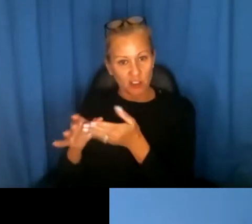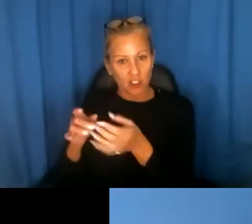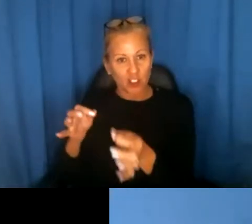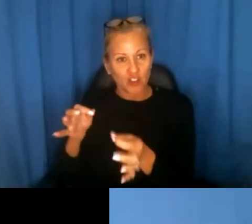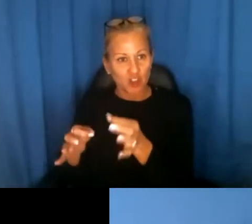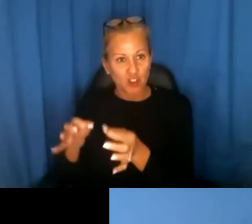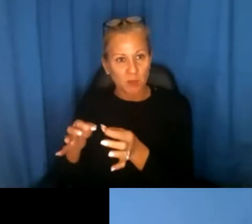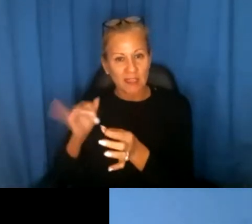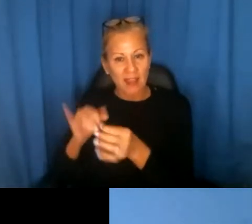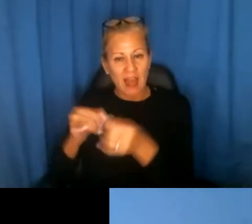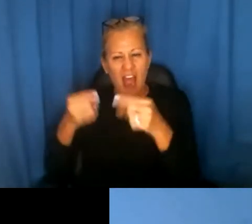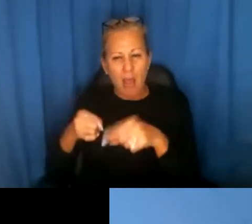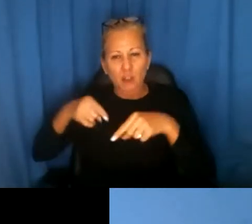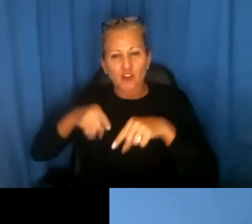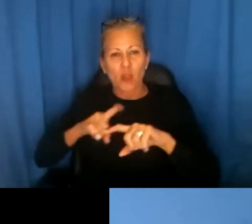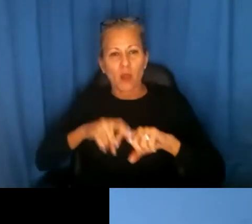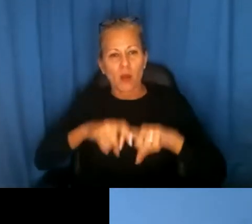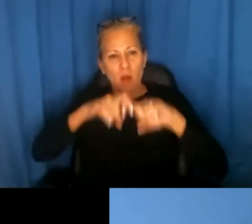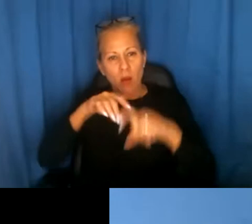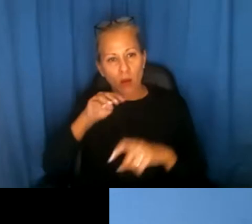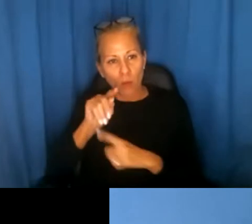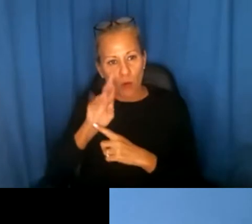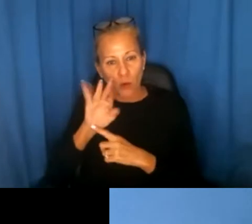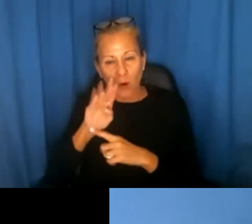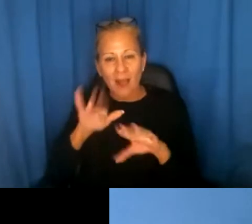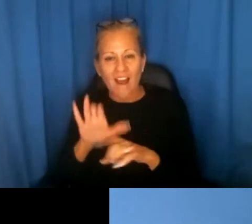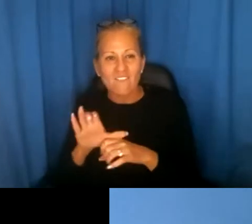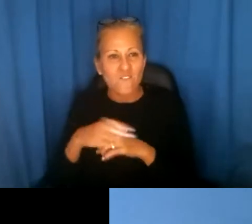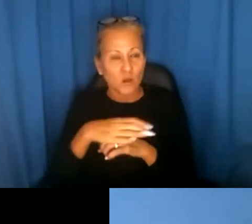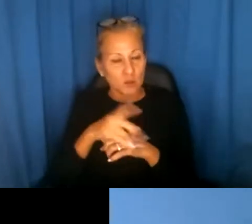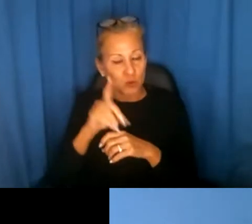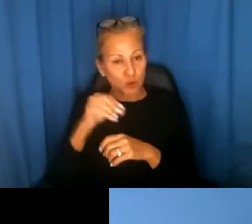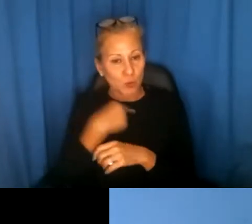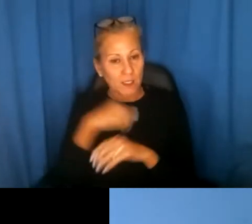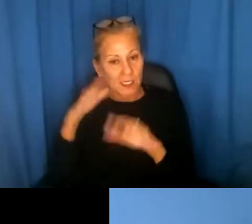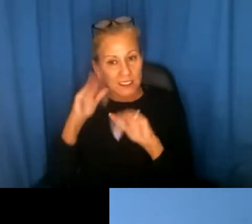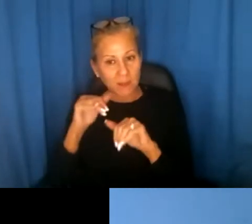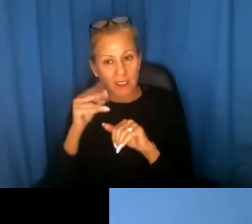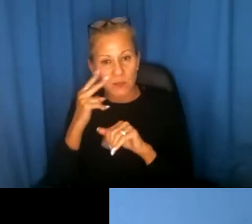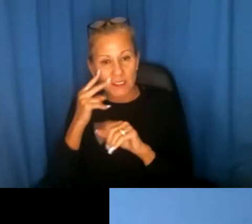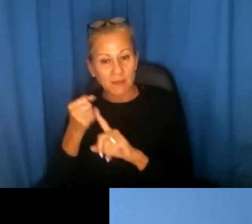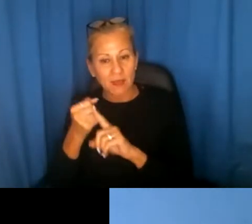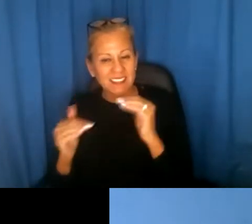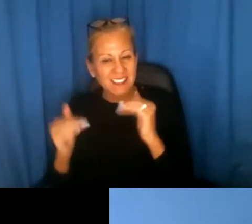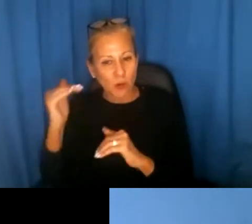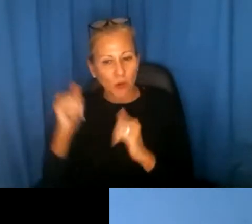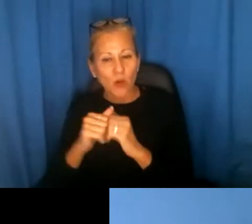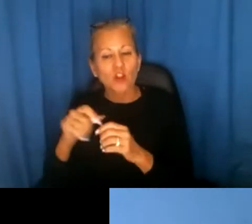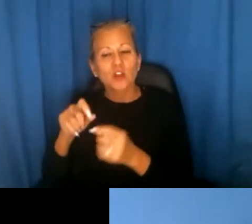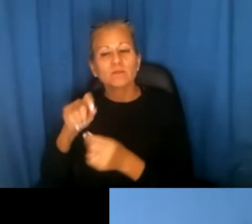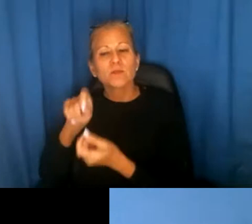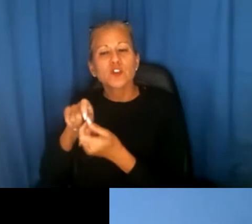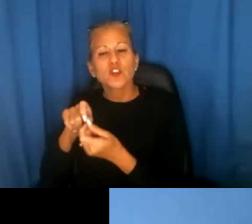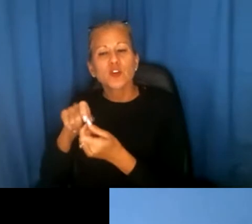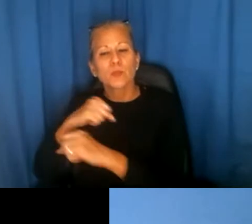but have not yet been enforced. And do we expect that we might see impacts disproportionately on certain protected classes when we see